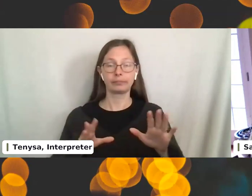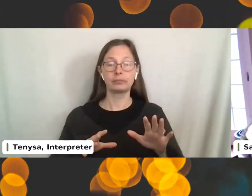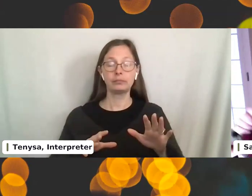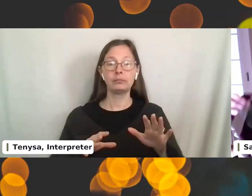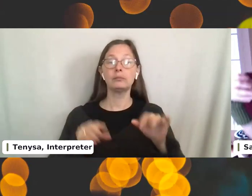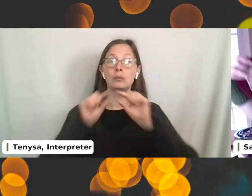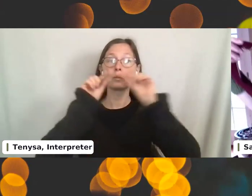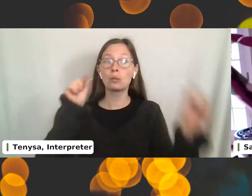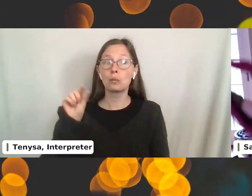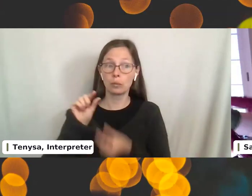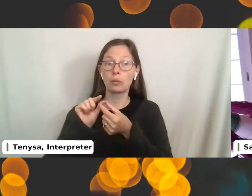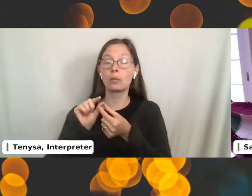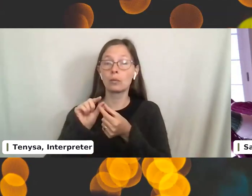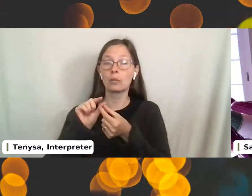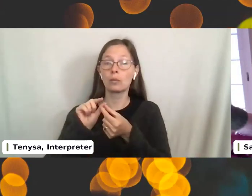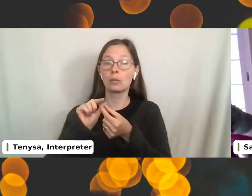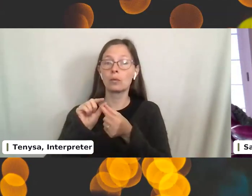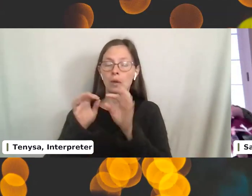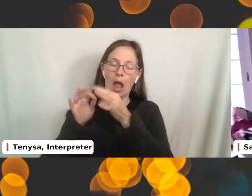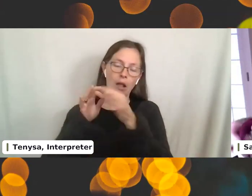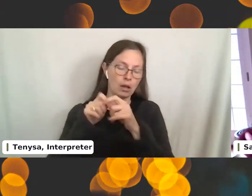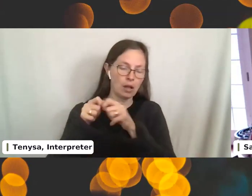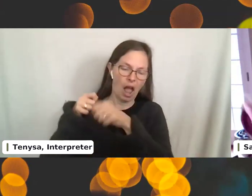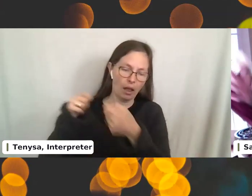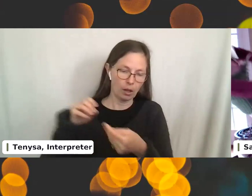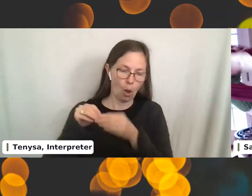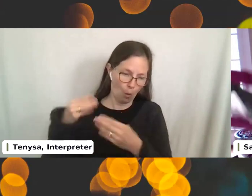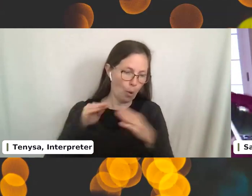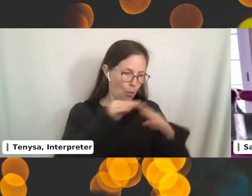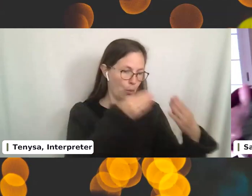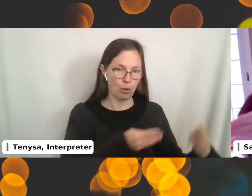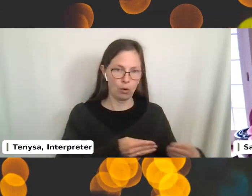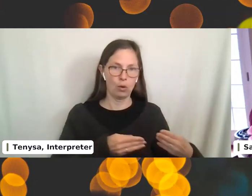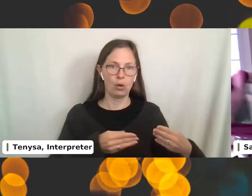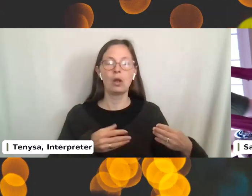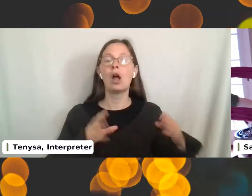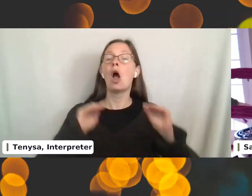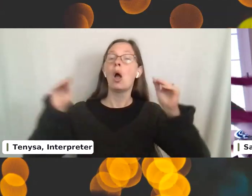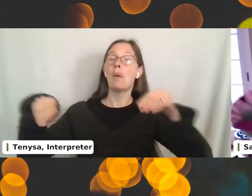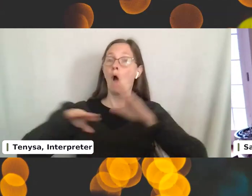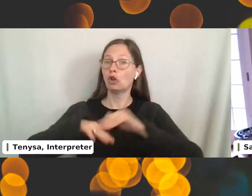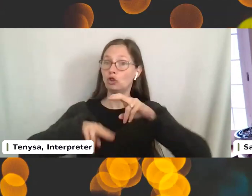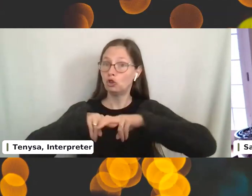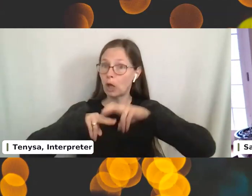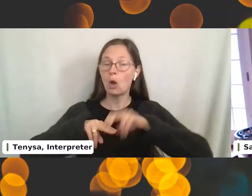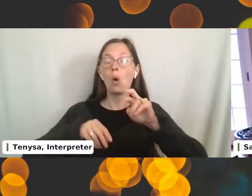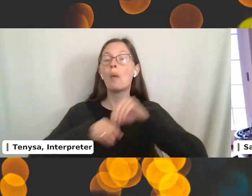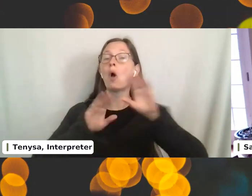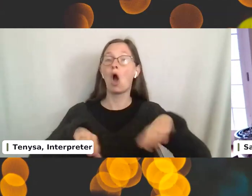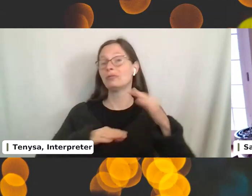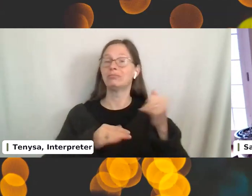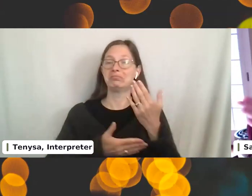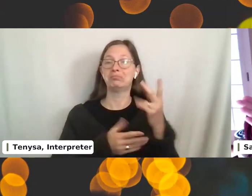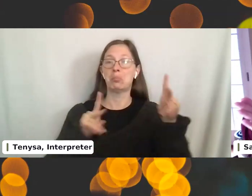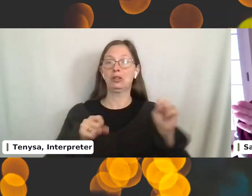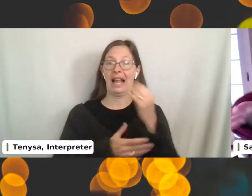to untie those and like loop this over the back of a chair or a willing participant's hands like this. Um, sometimes I